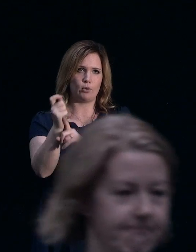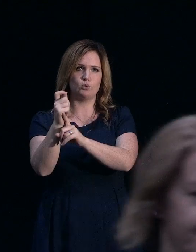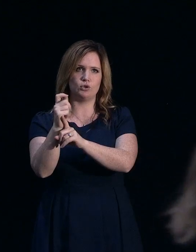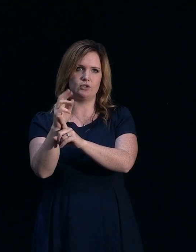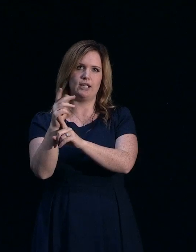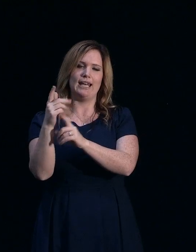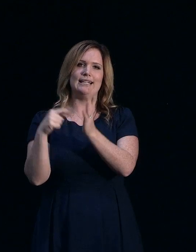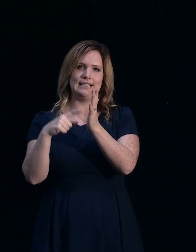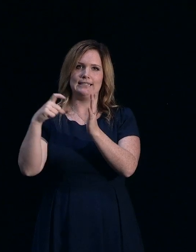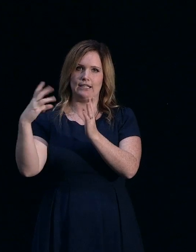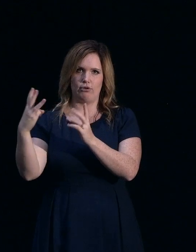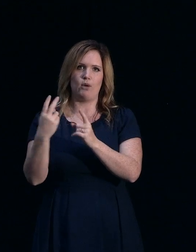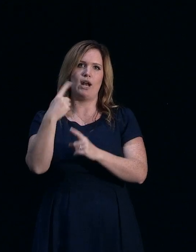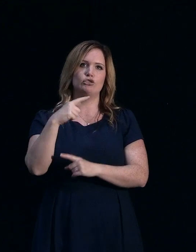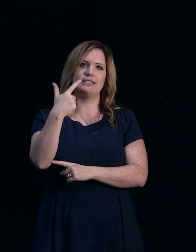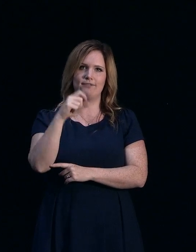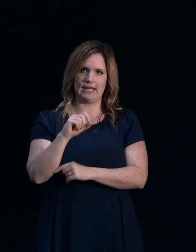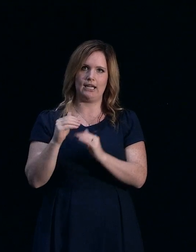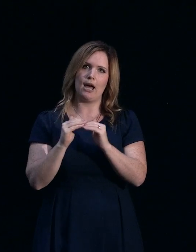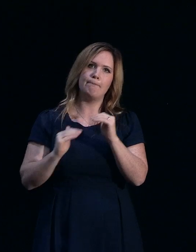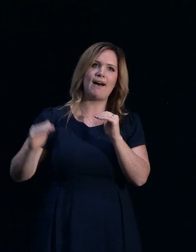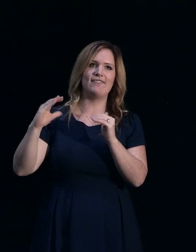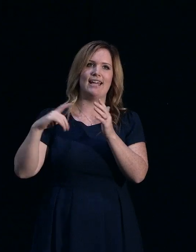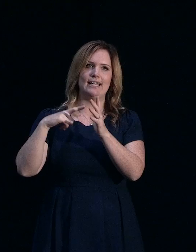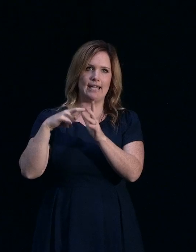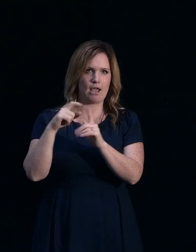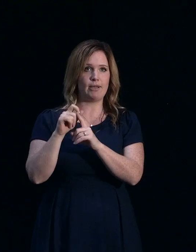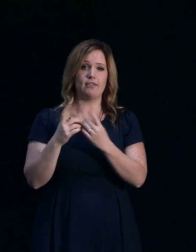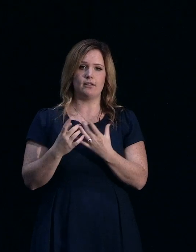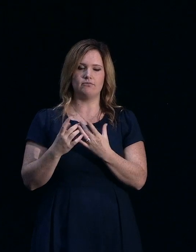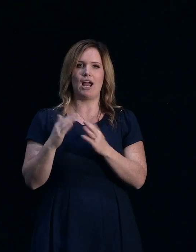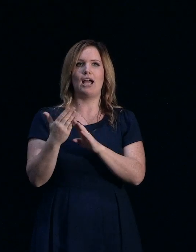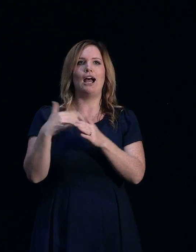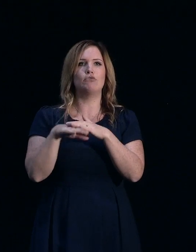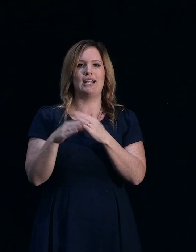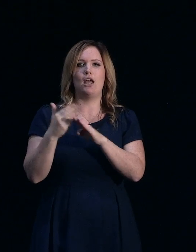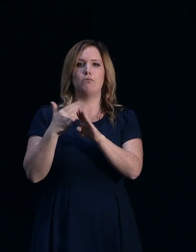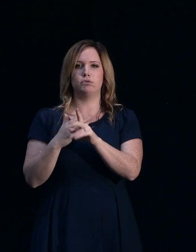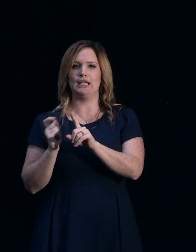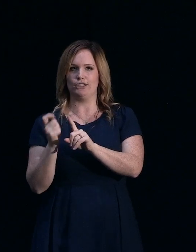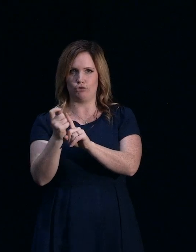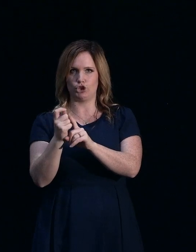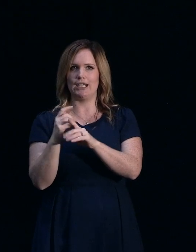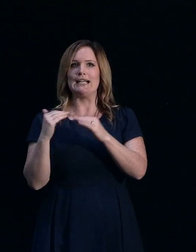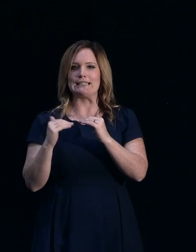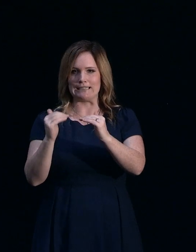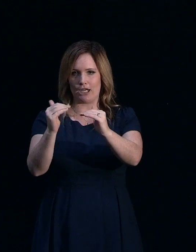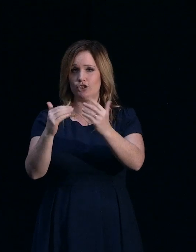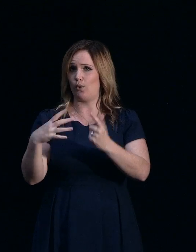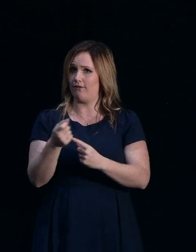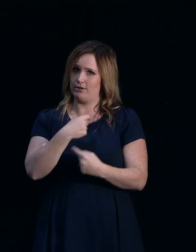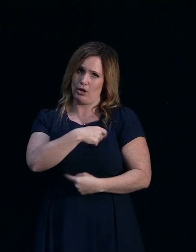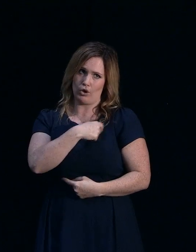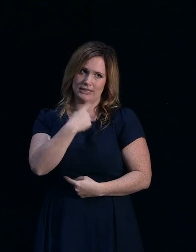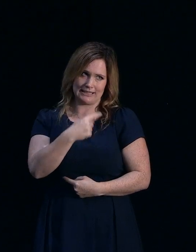and 170 over cap repairs in TC3 that are in pre-construction as well. So I think it has been a slow start, if I'm absolutely